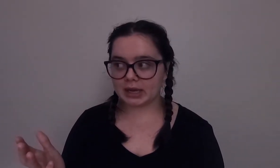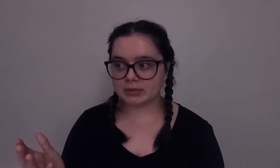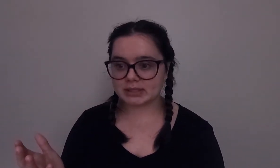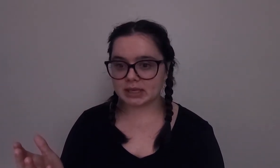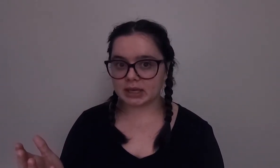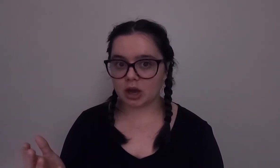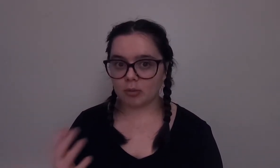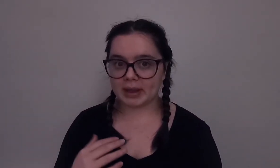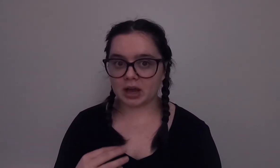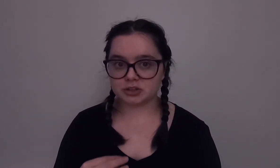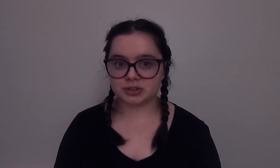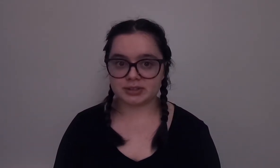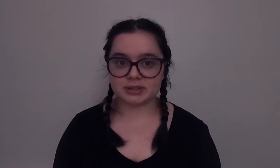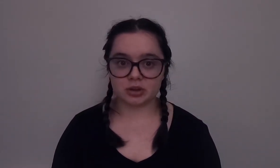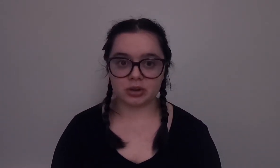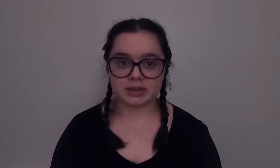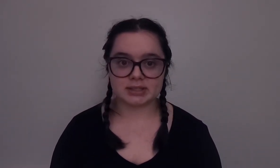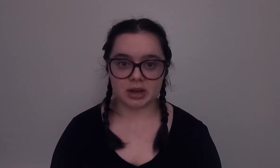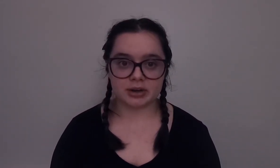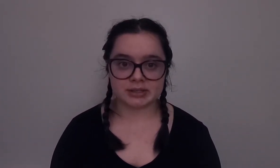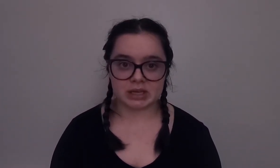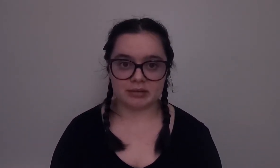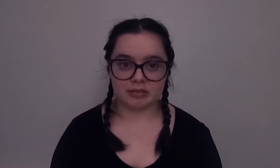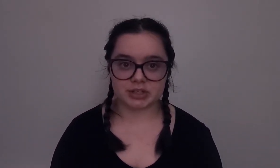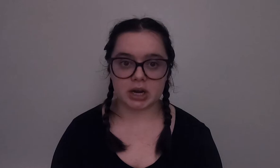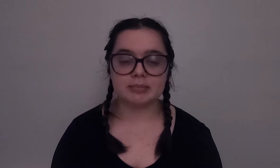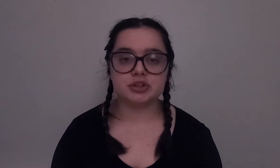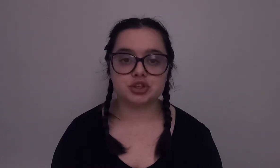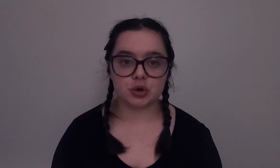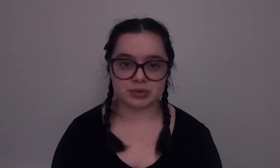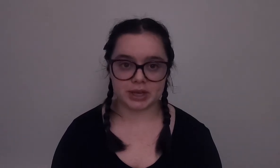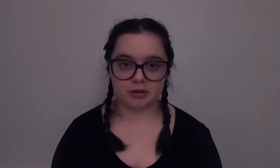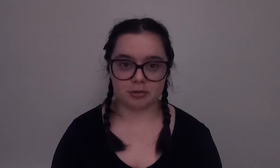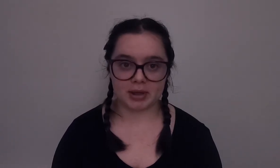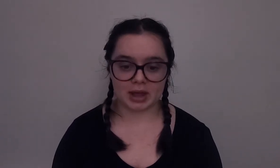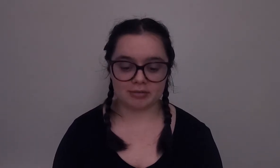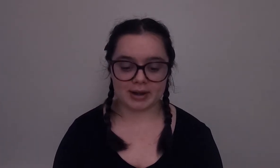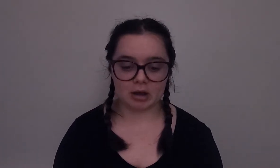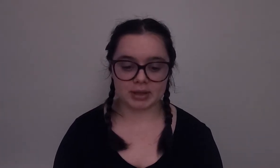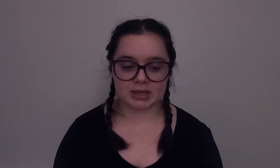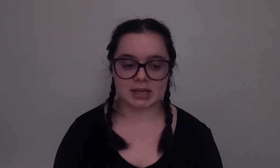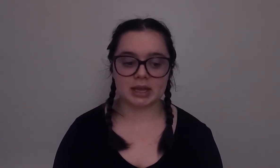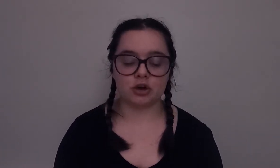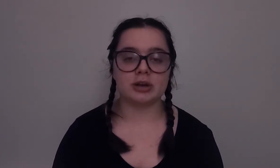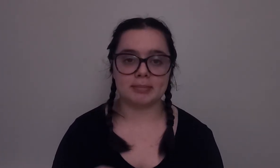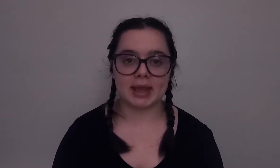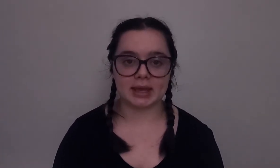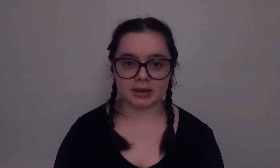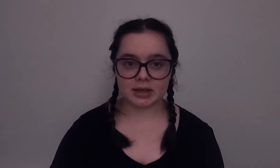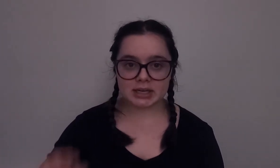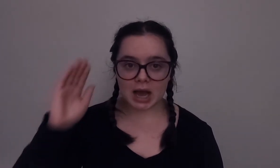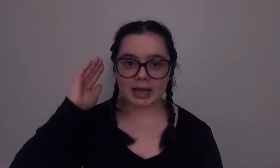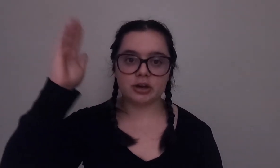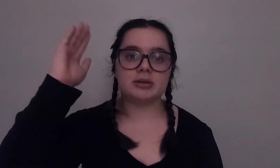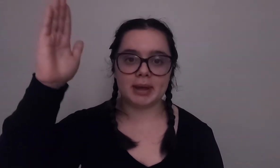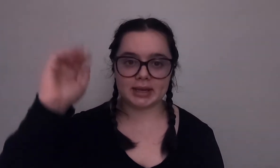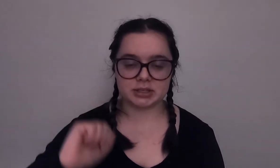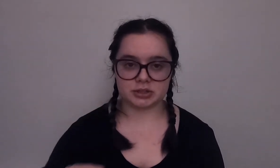I was thinking oh my gosh this is literally the scariest thing I've ever done I'm so scared for my life right now because I couldn't make it I couldn't make it to the